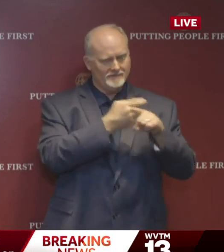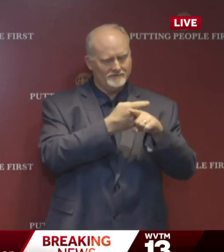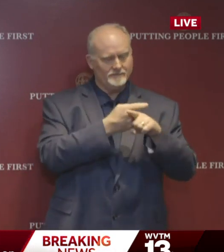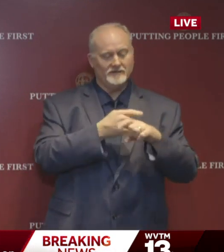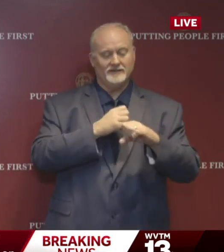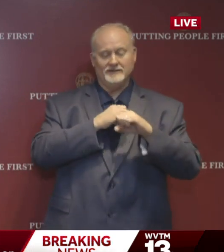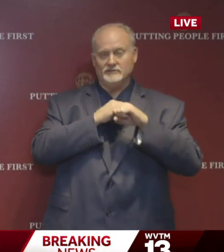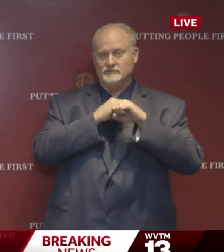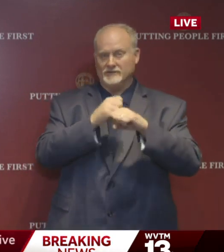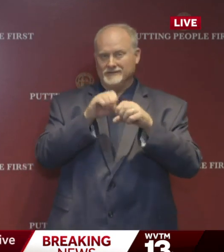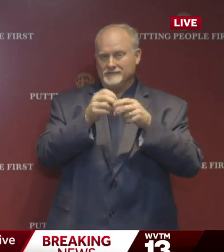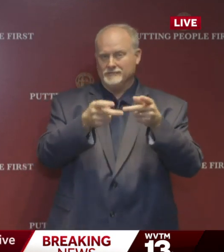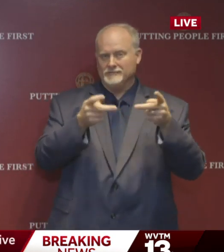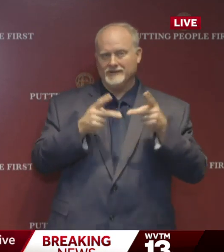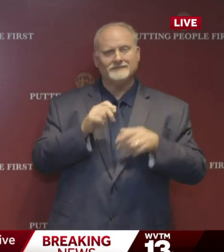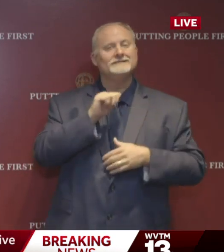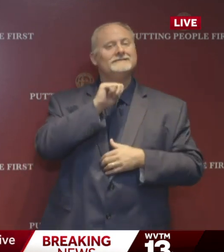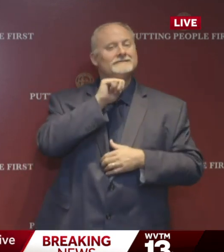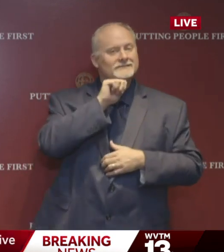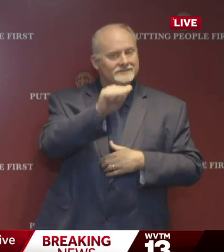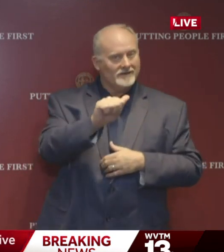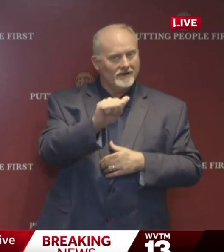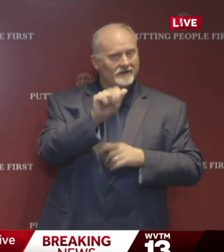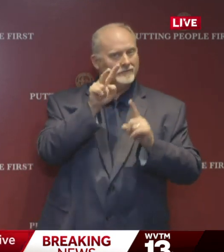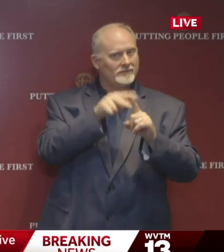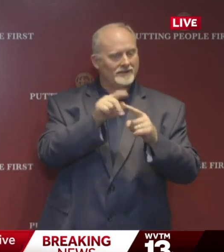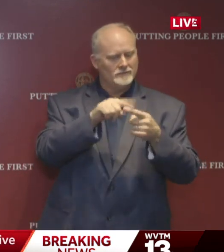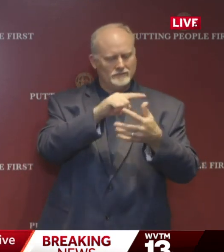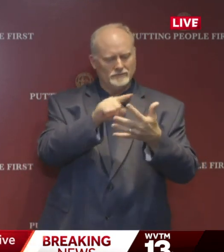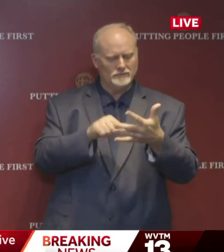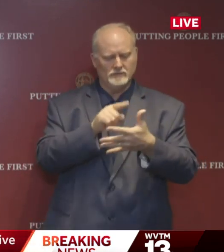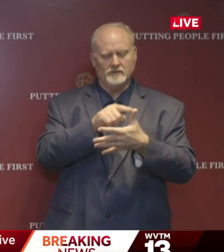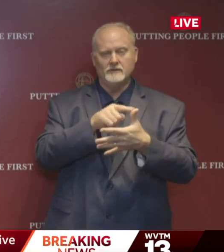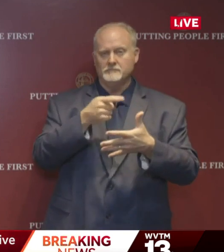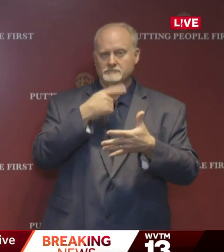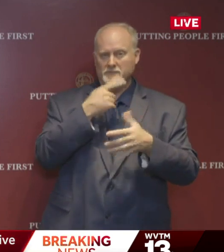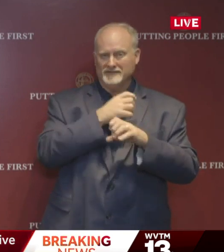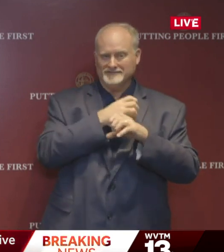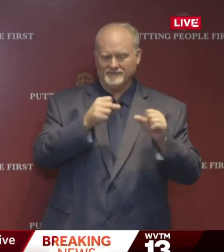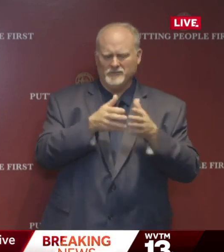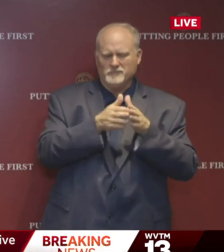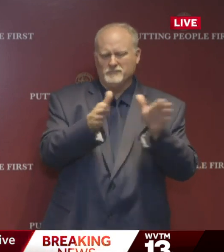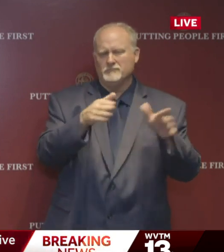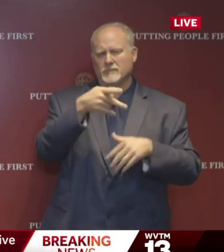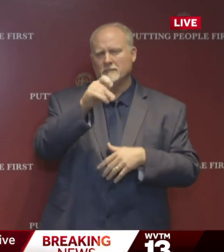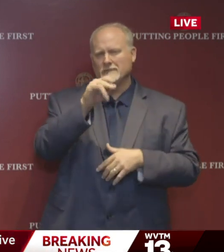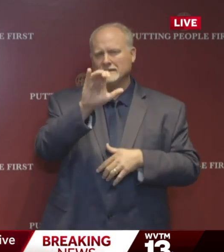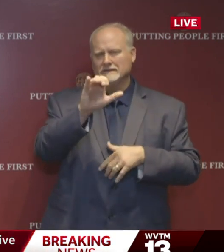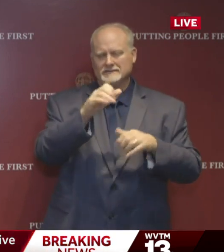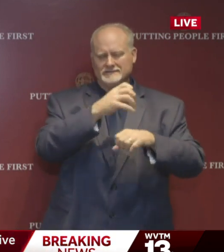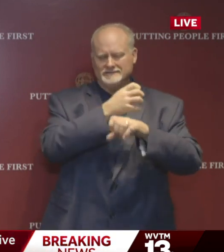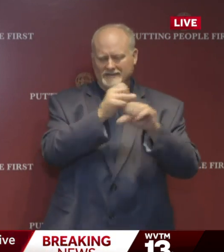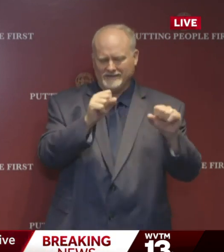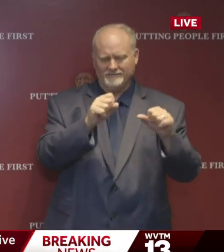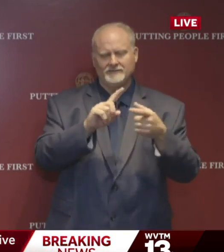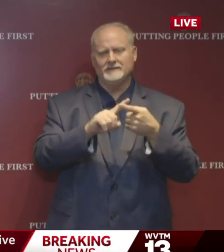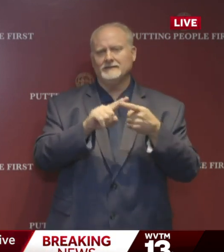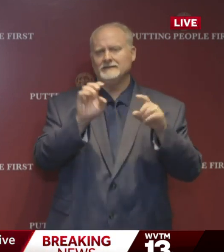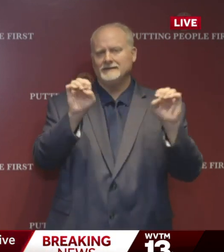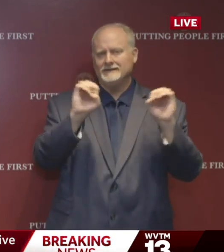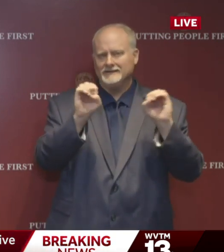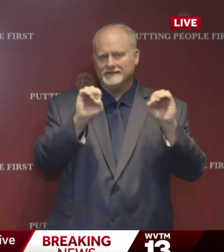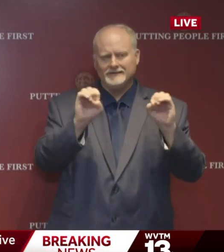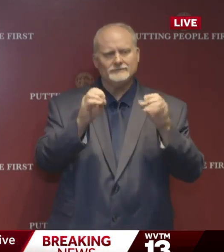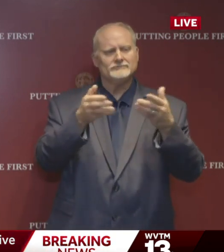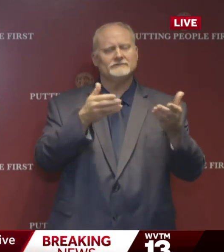not apply to the following. It does not apply to public safety or emergency service activities like law